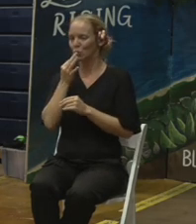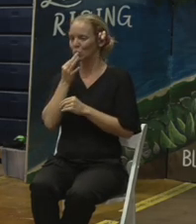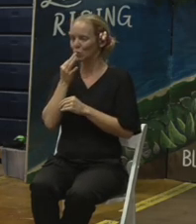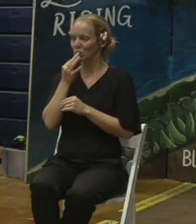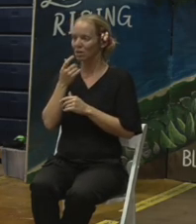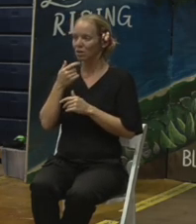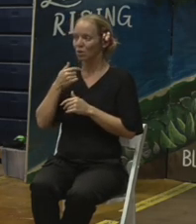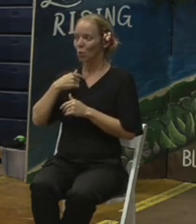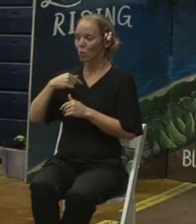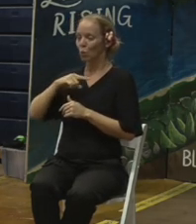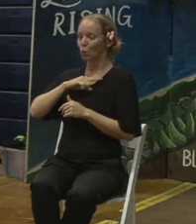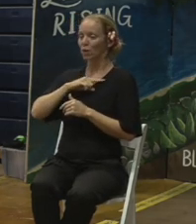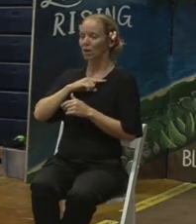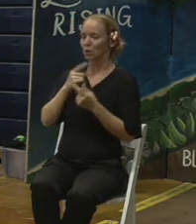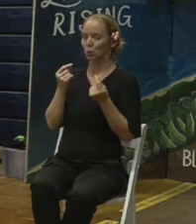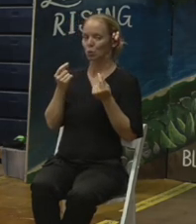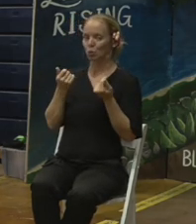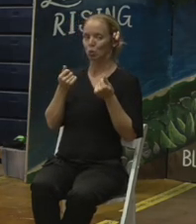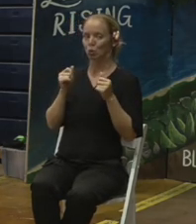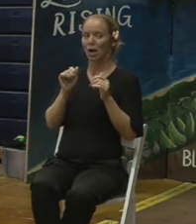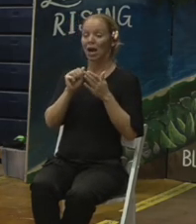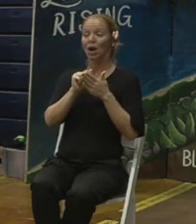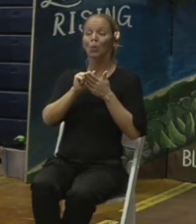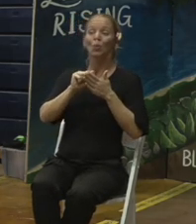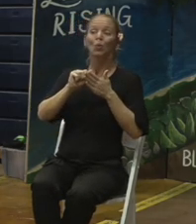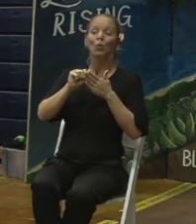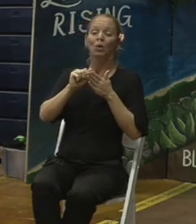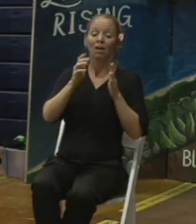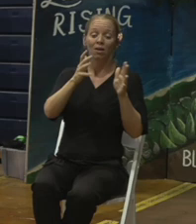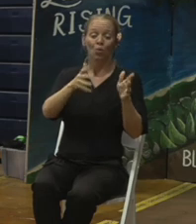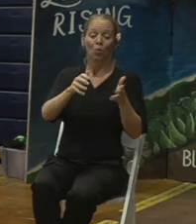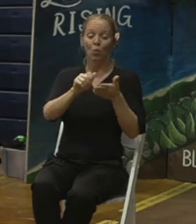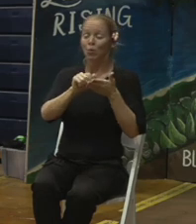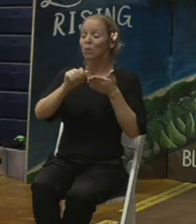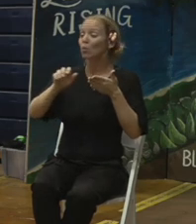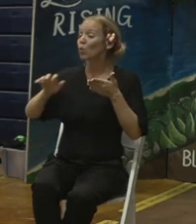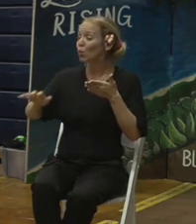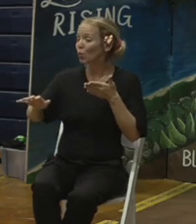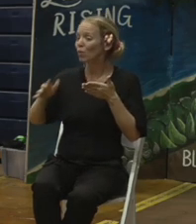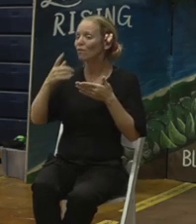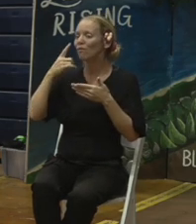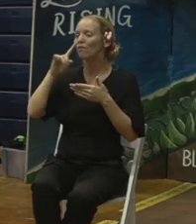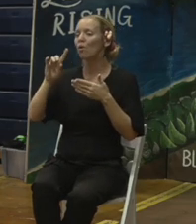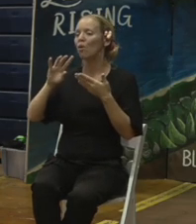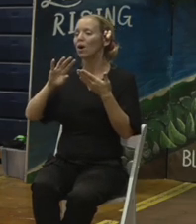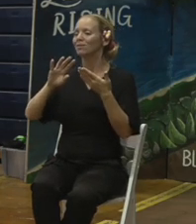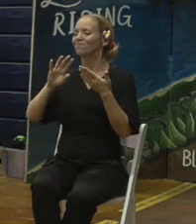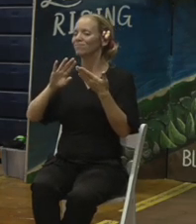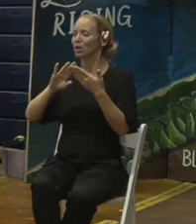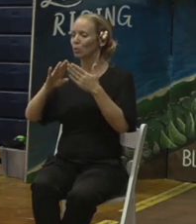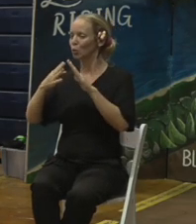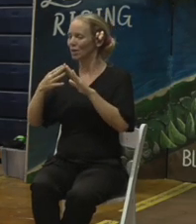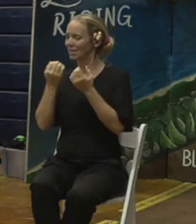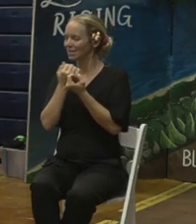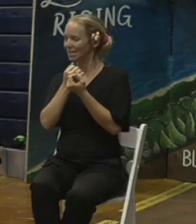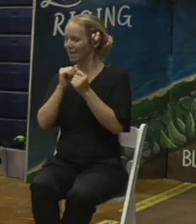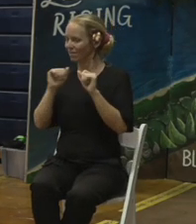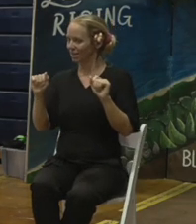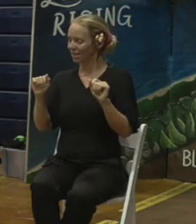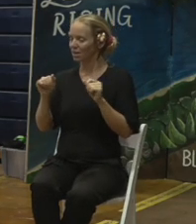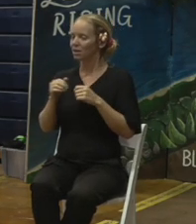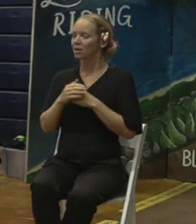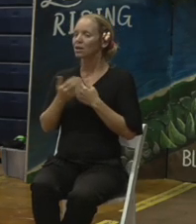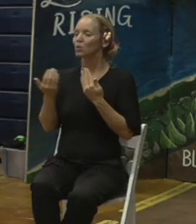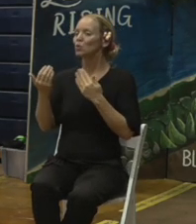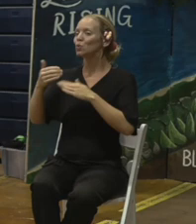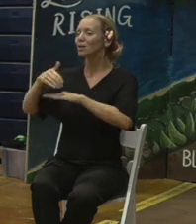to remove the debris mainly for the public's health and safety. Now, tonight I'm going to speak about the final